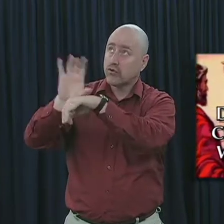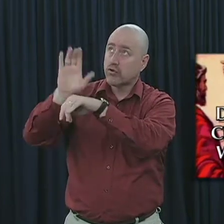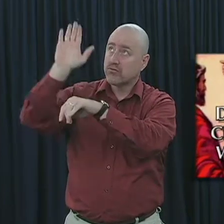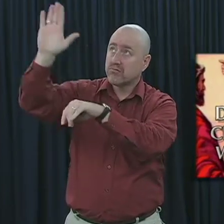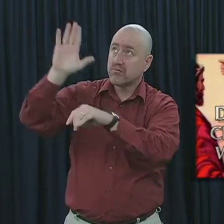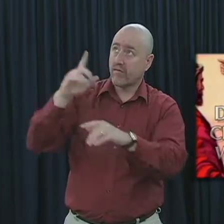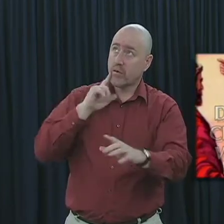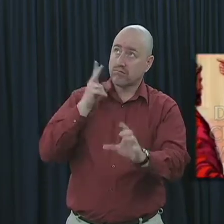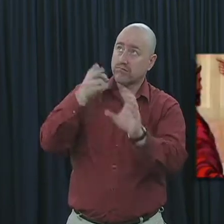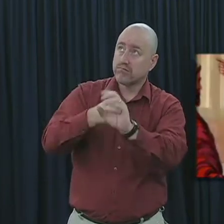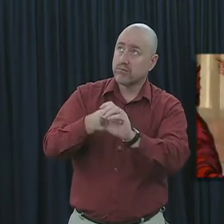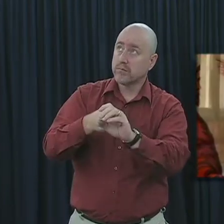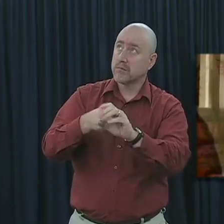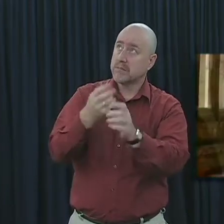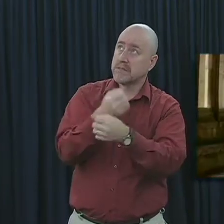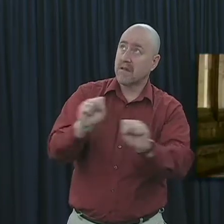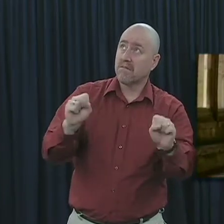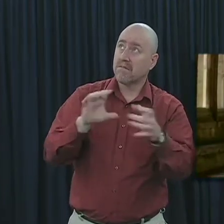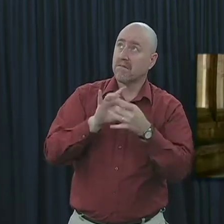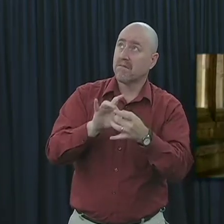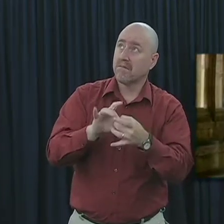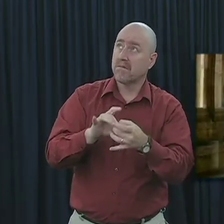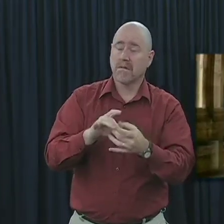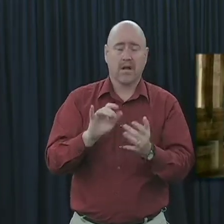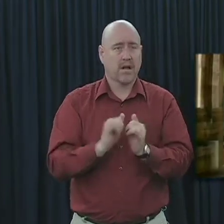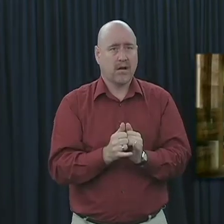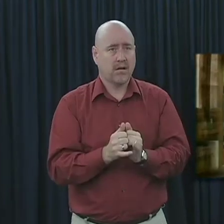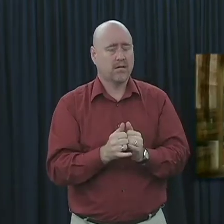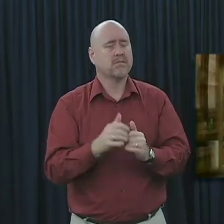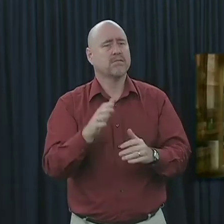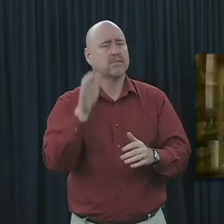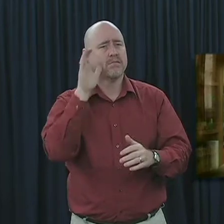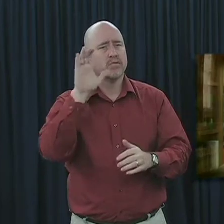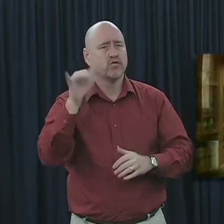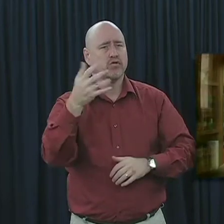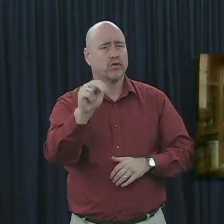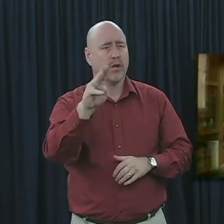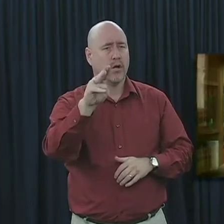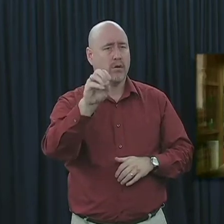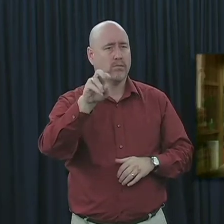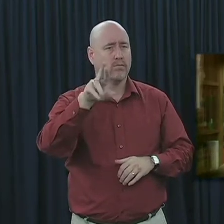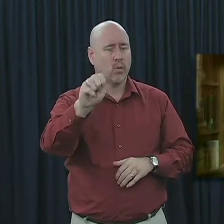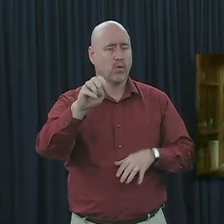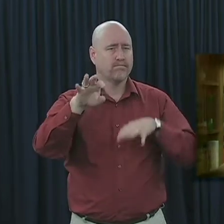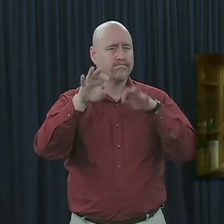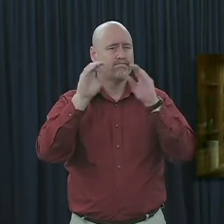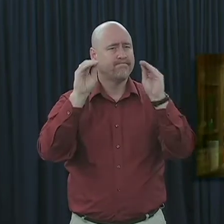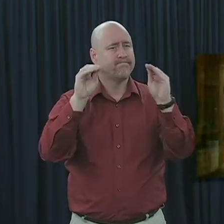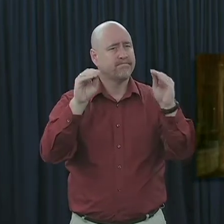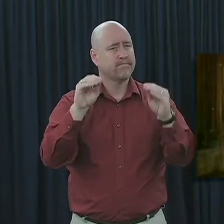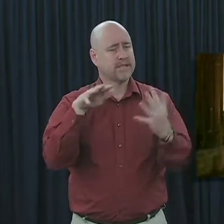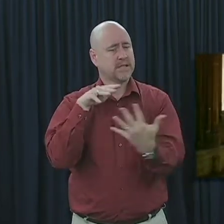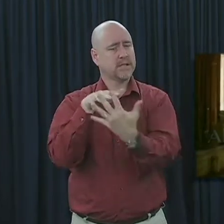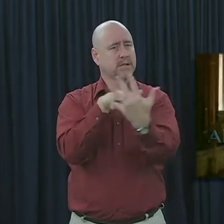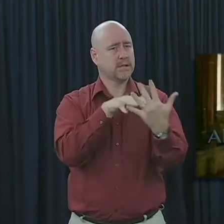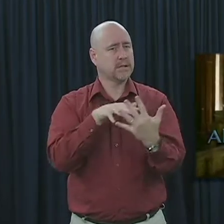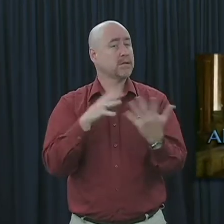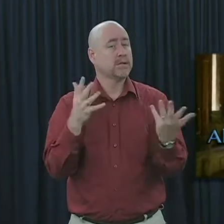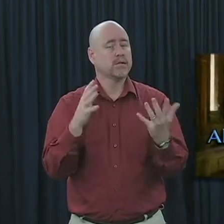be saved? Let's listen to John Moore as he leads us in our study on searching for truth about